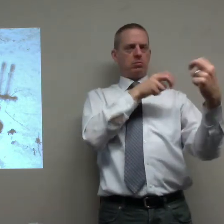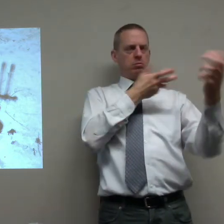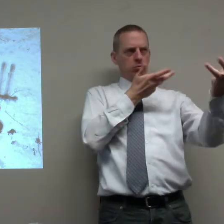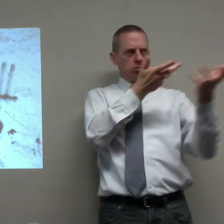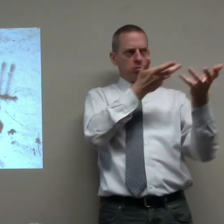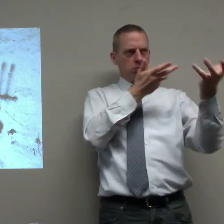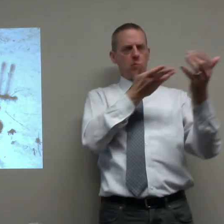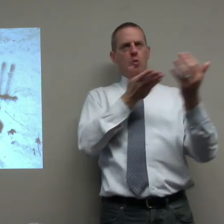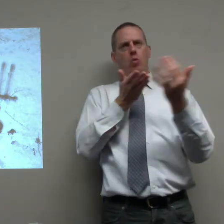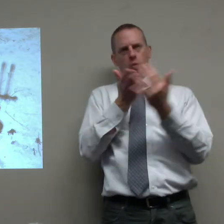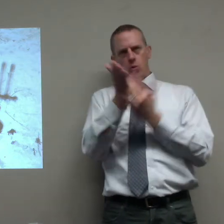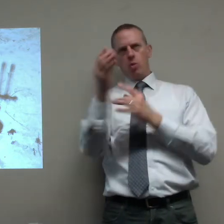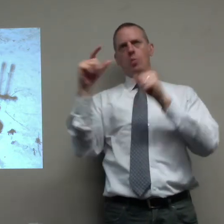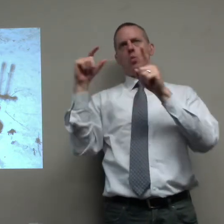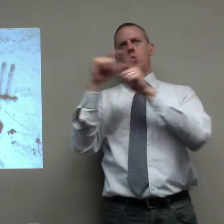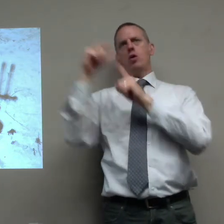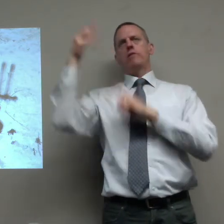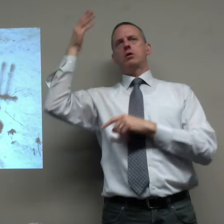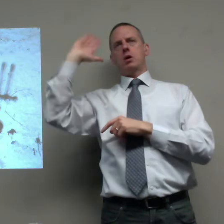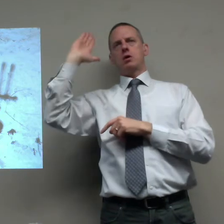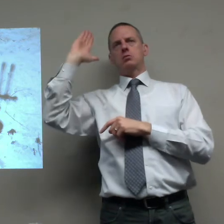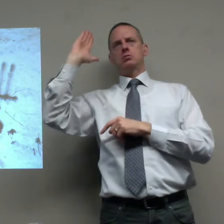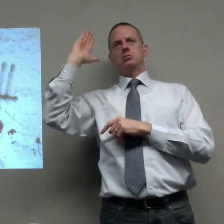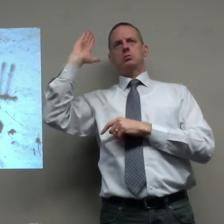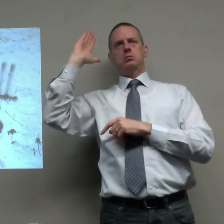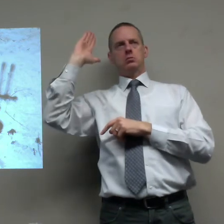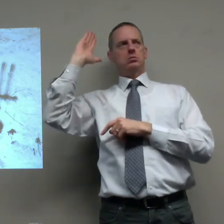Counselor, when you sit with a counselor and you go for the word of God.